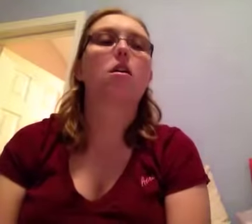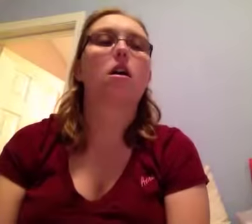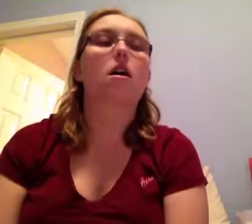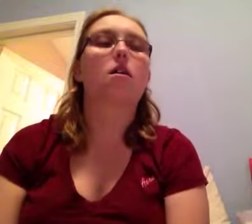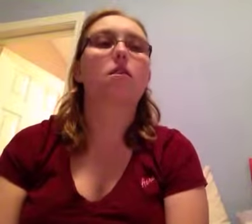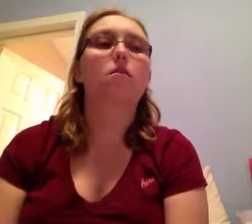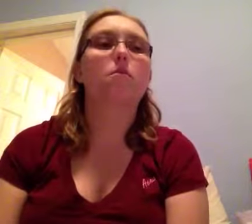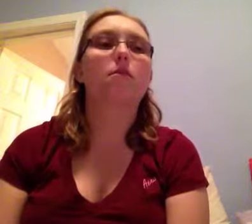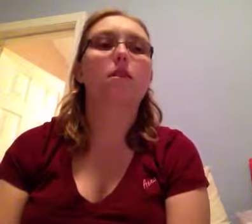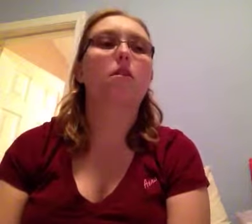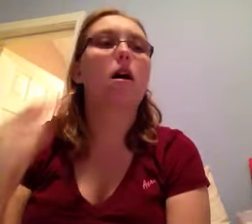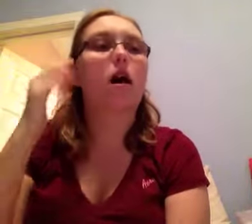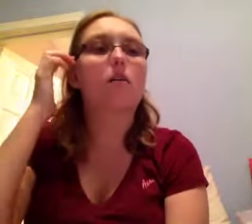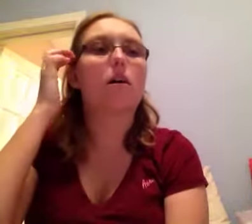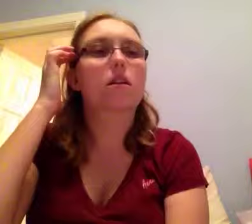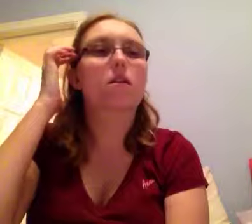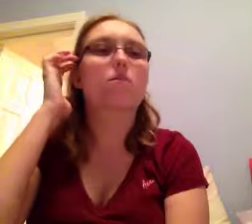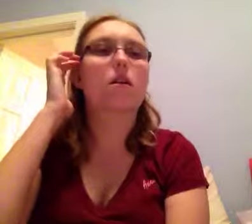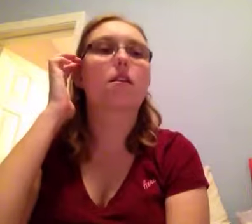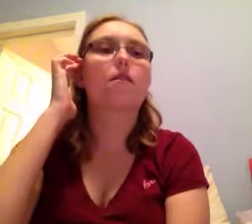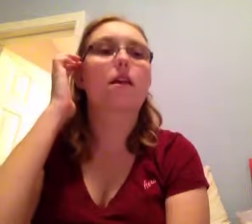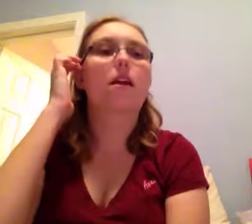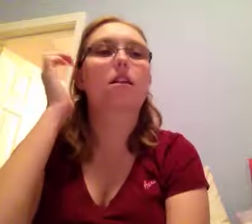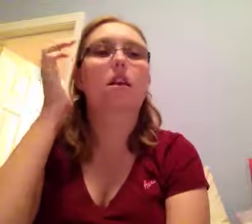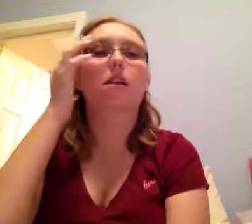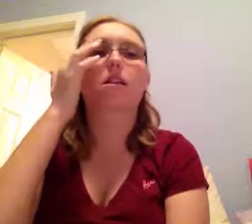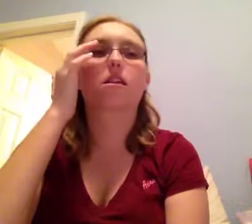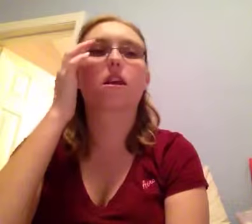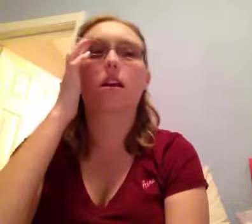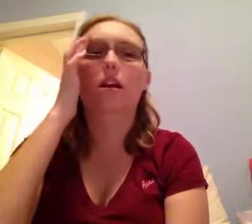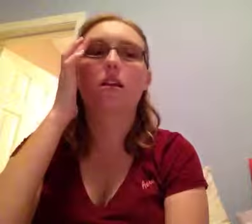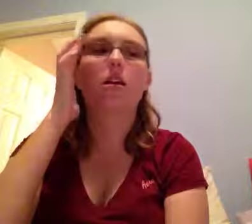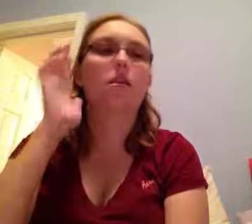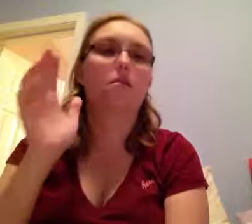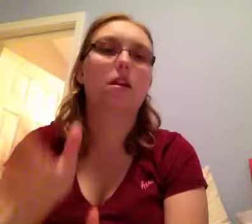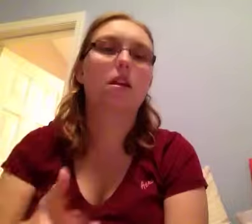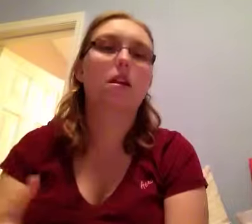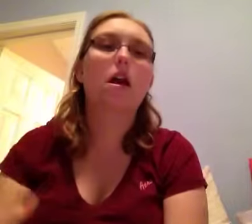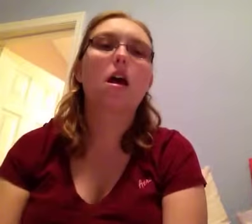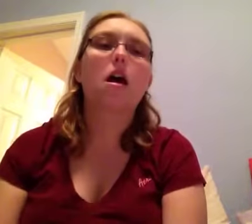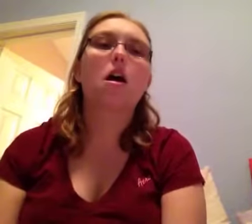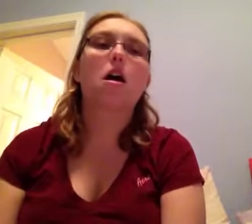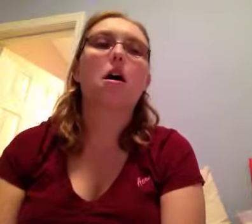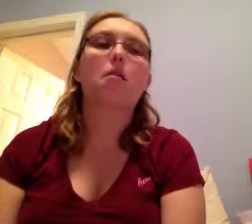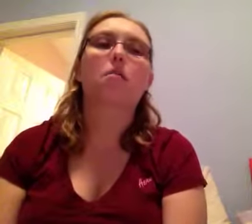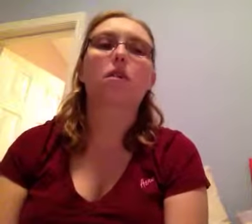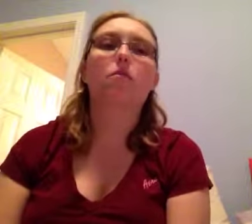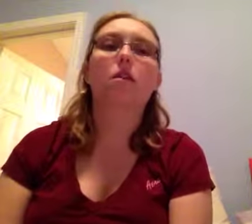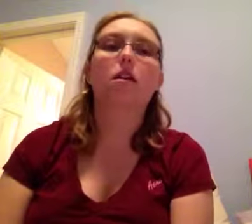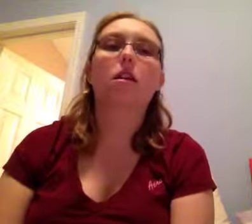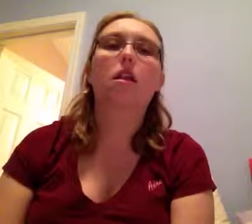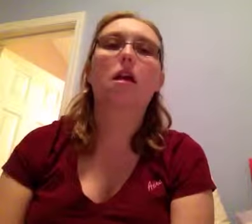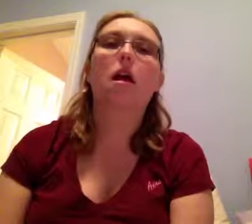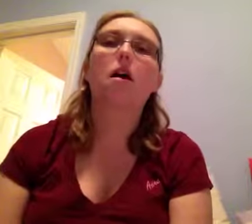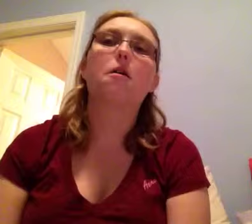Uh, another movie I watched was Fae slash Stay Night Unlimited. I um, play the books. Um,